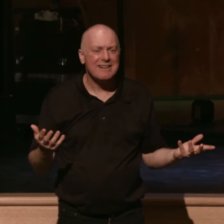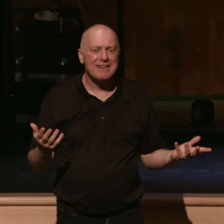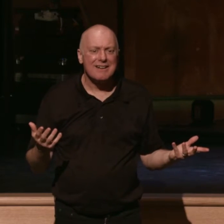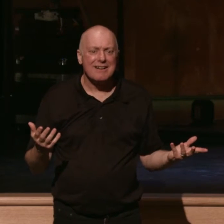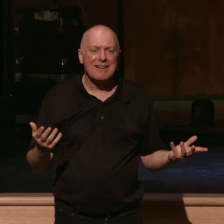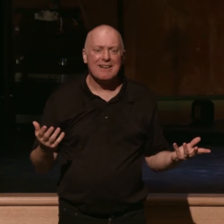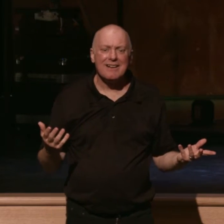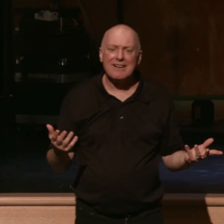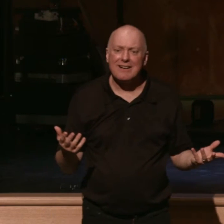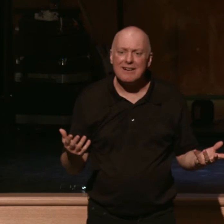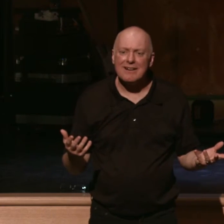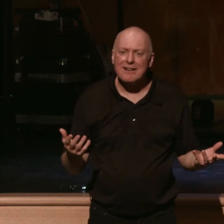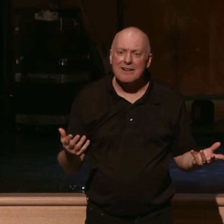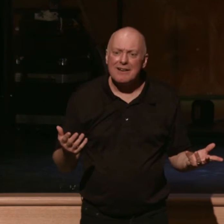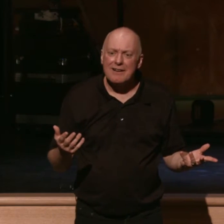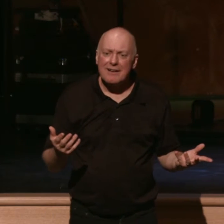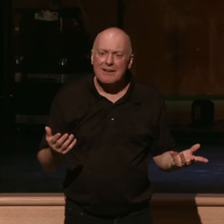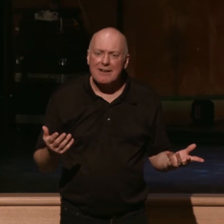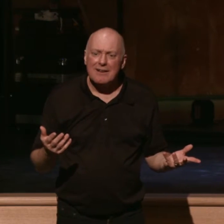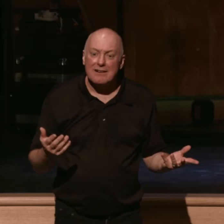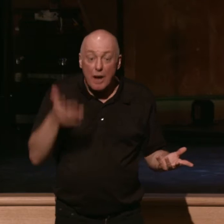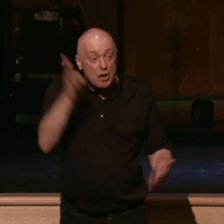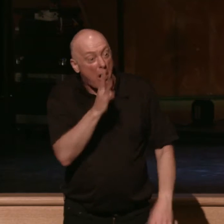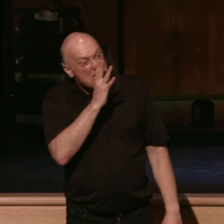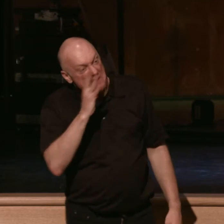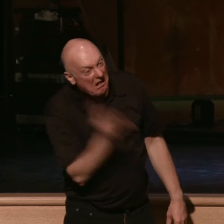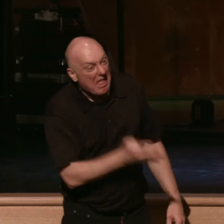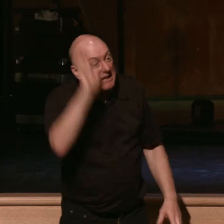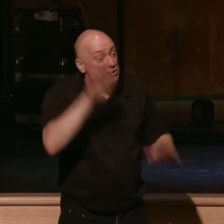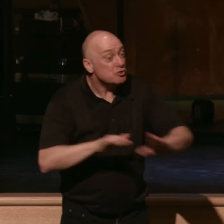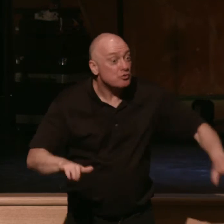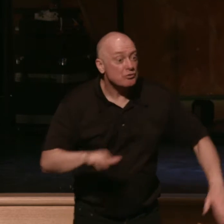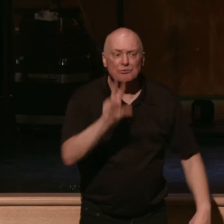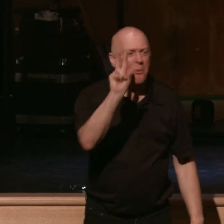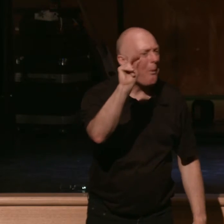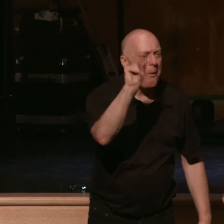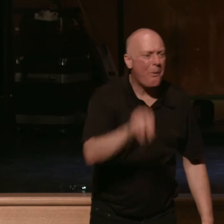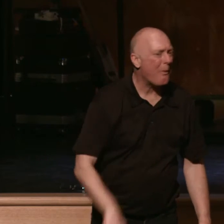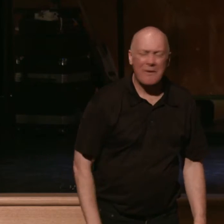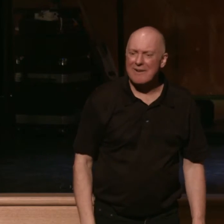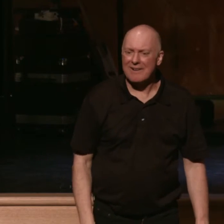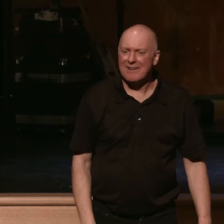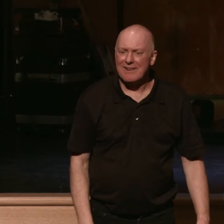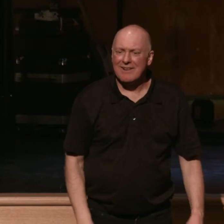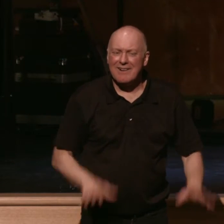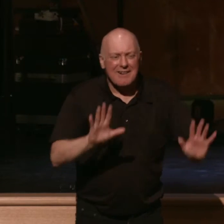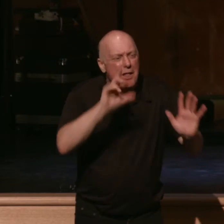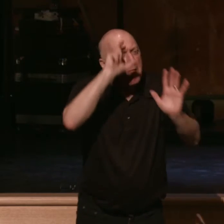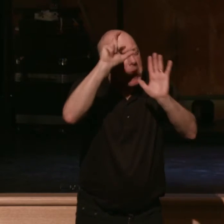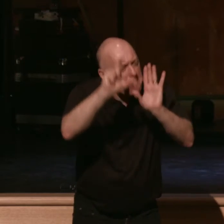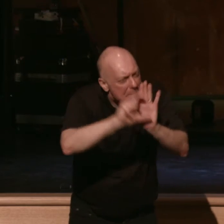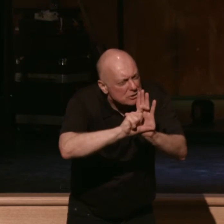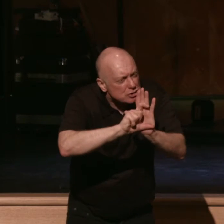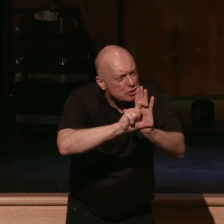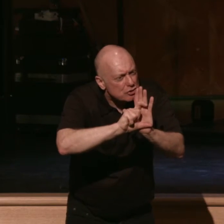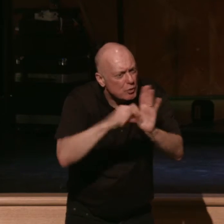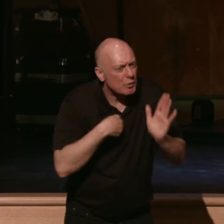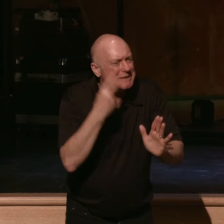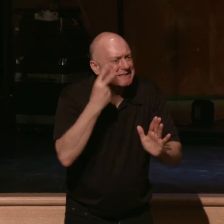Does it even, does it speak of neglect of children? No, no, no. The image Moses holds on to